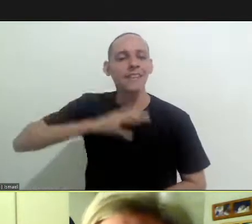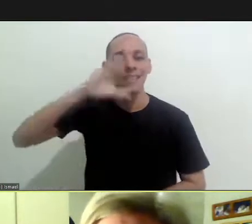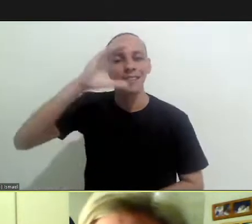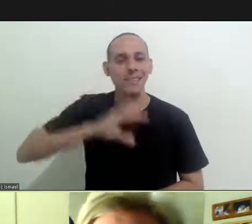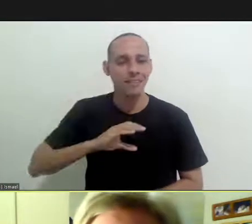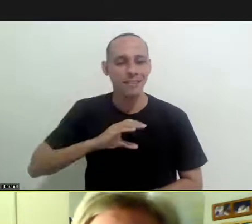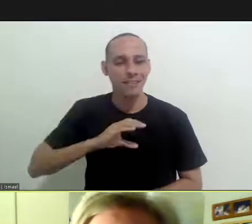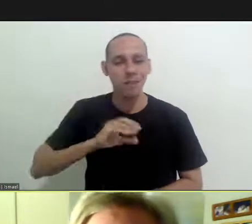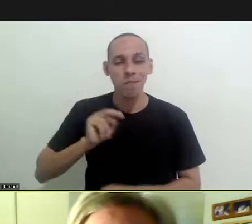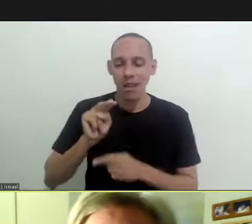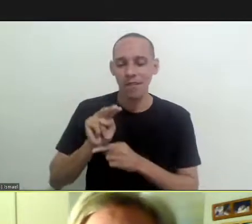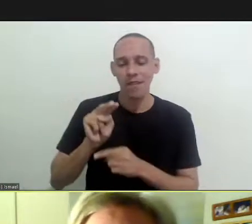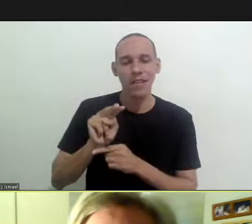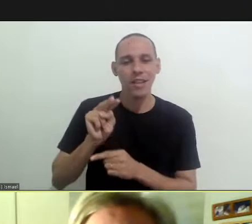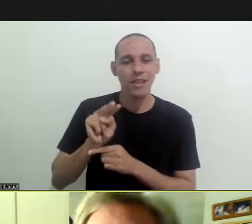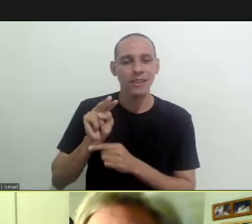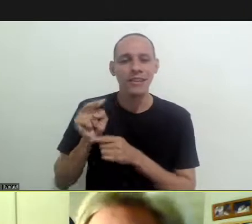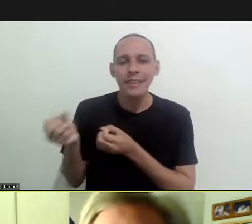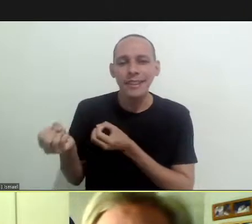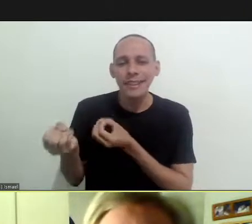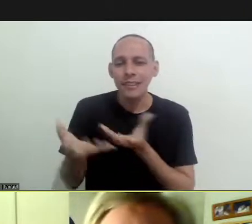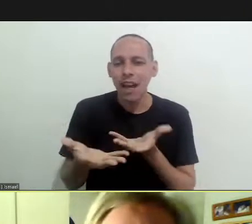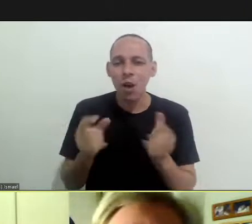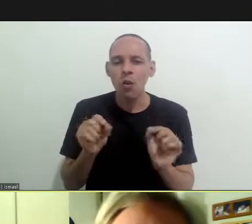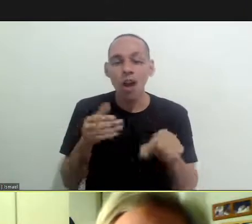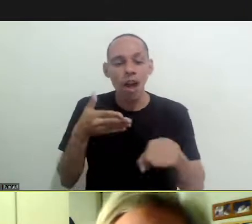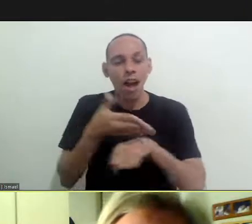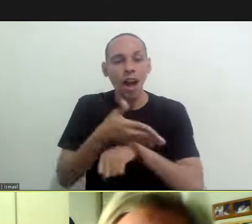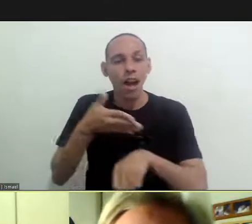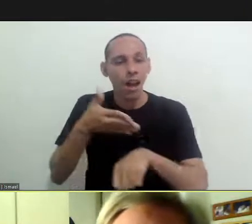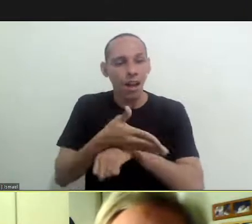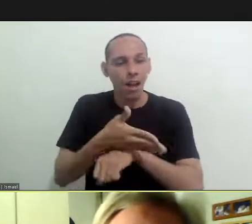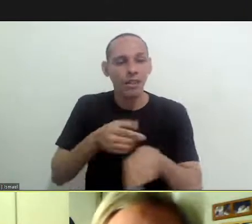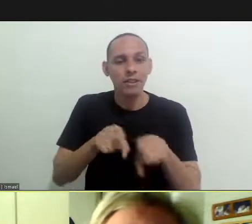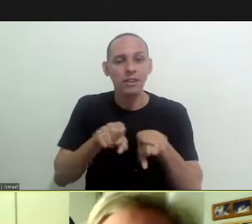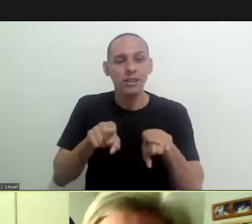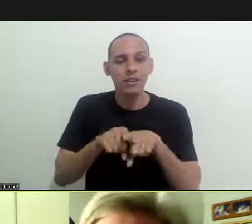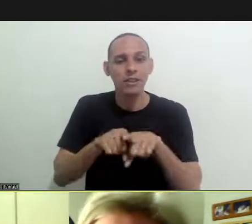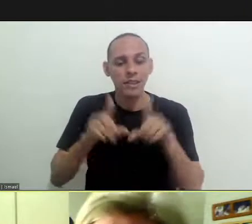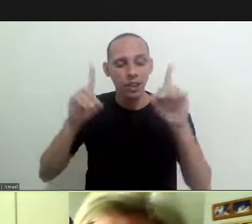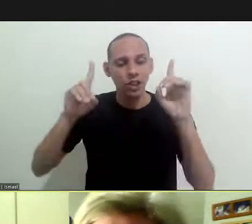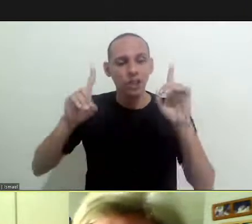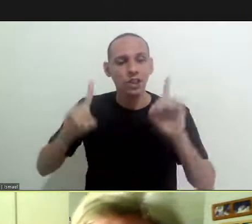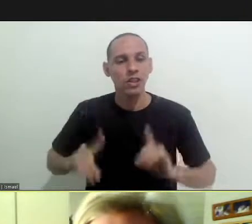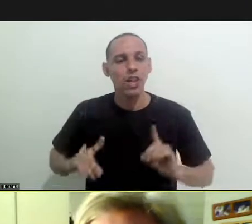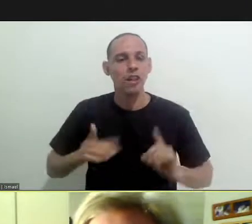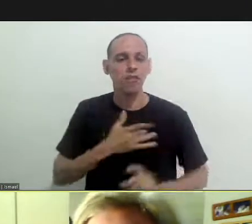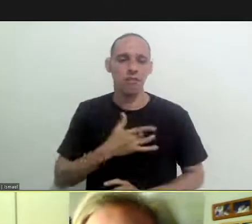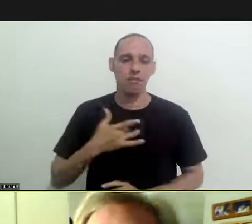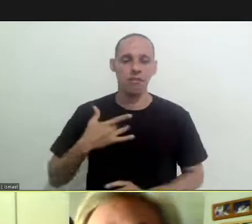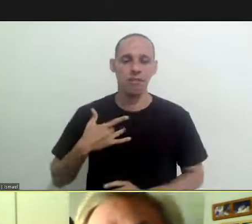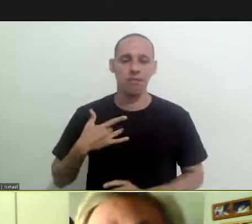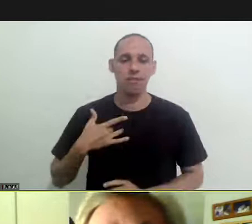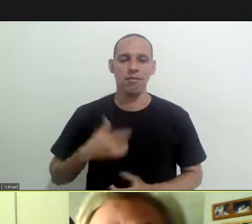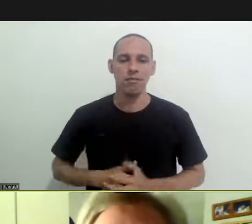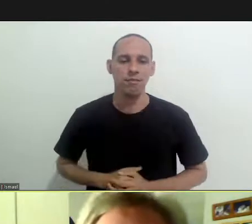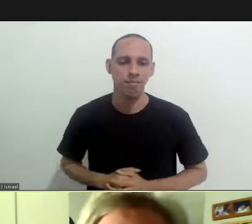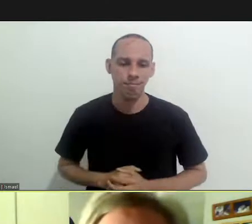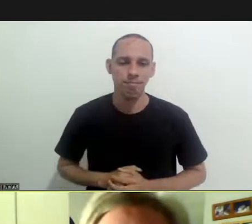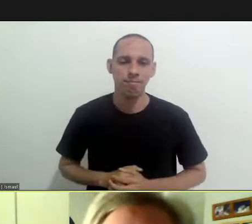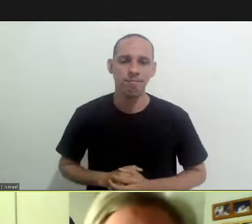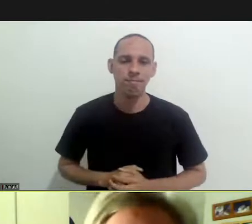surveillance surveillance surveillance which brings access and right to health